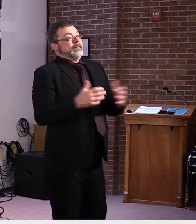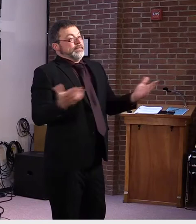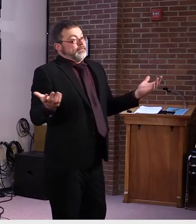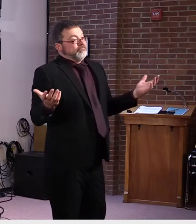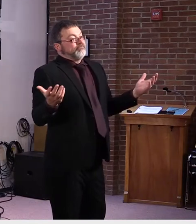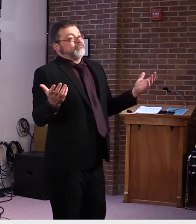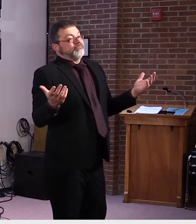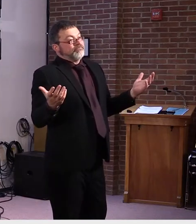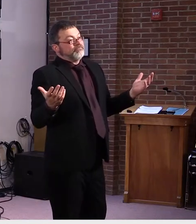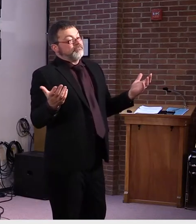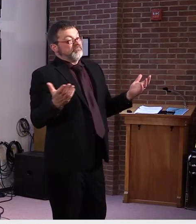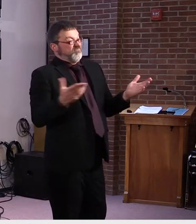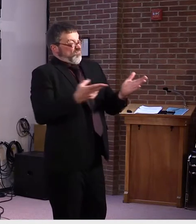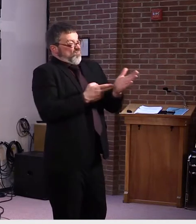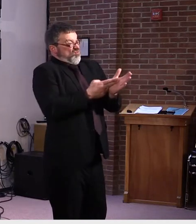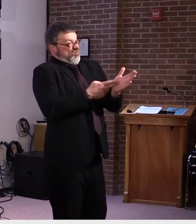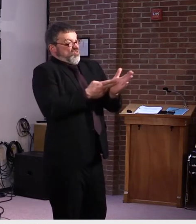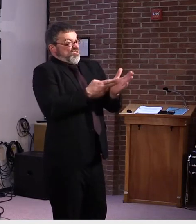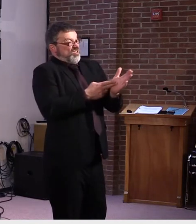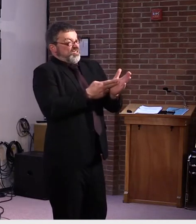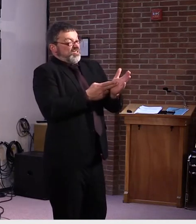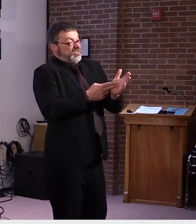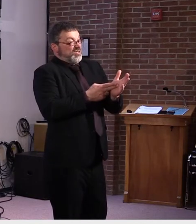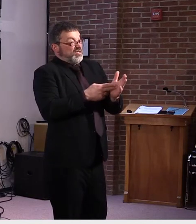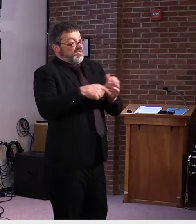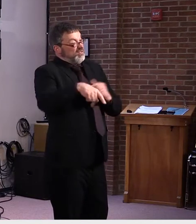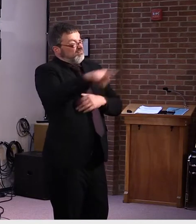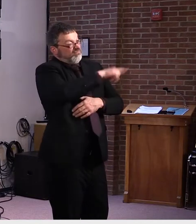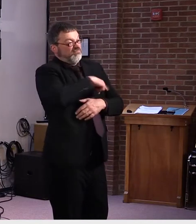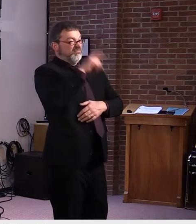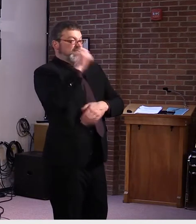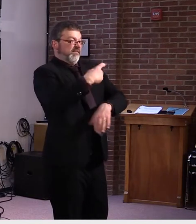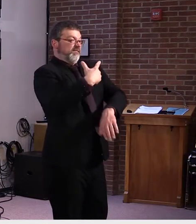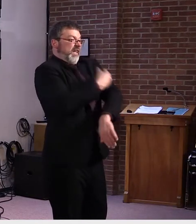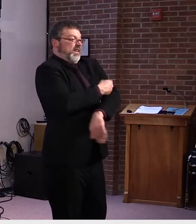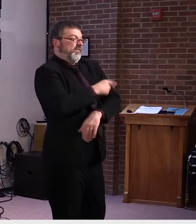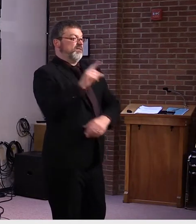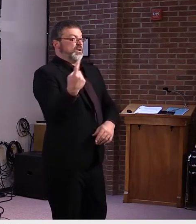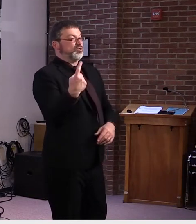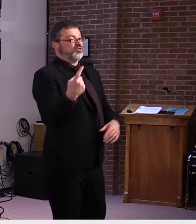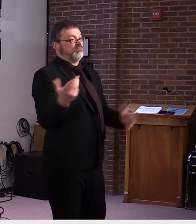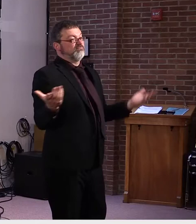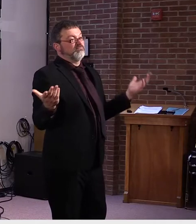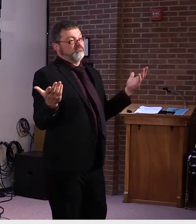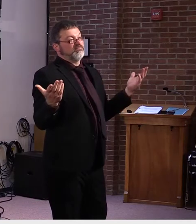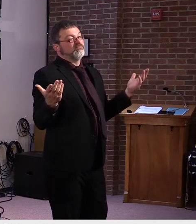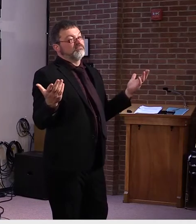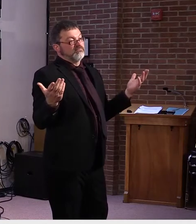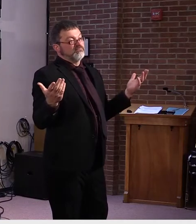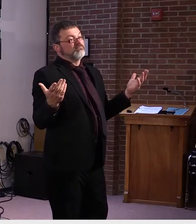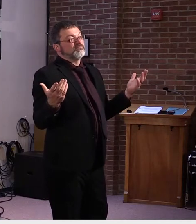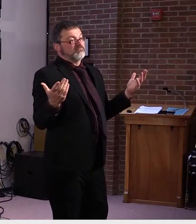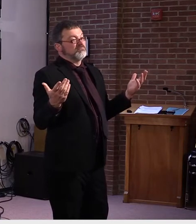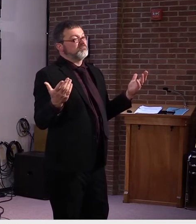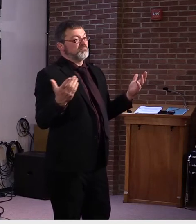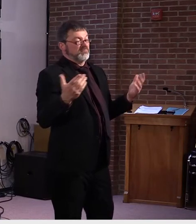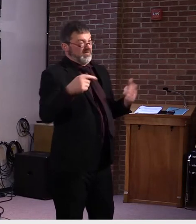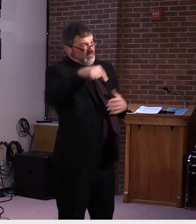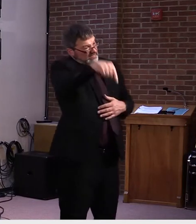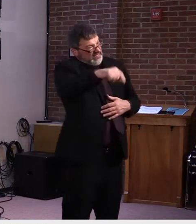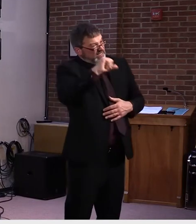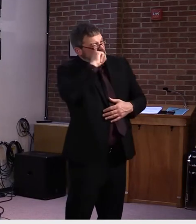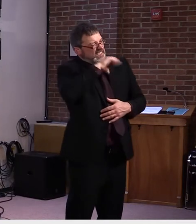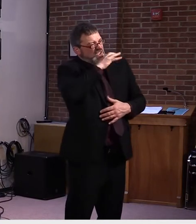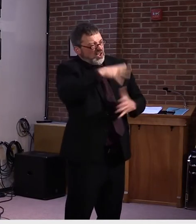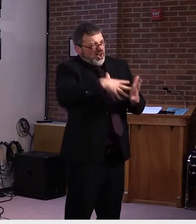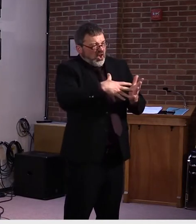I think we're going to need to see a vaccine. The, the aspect of the most vulnerable are those that are in an